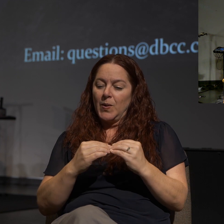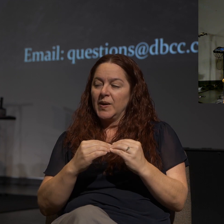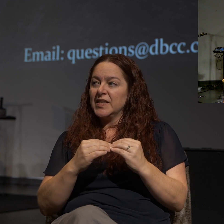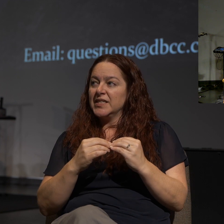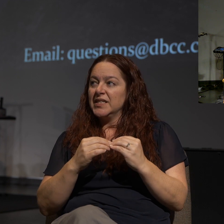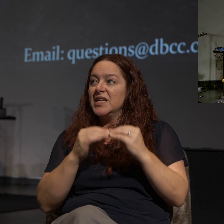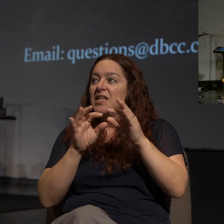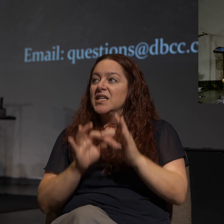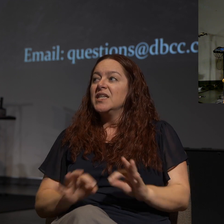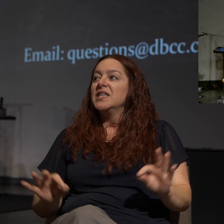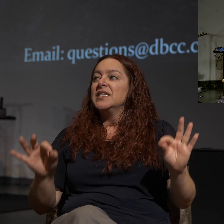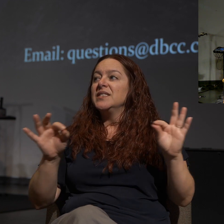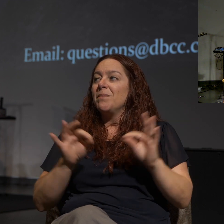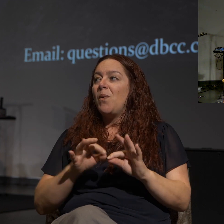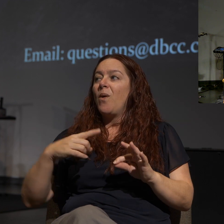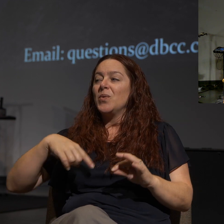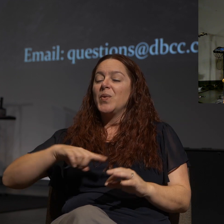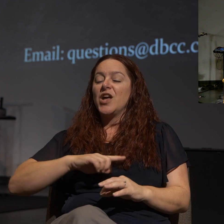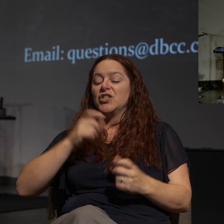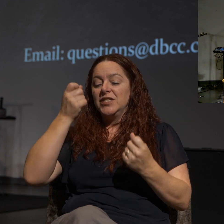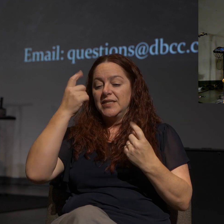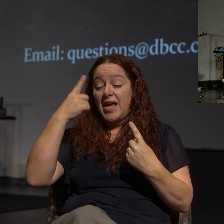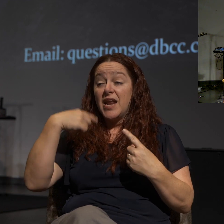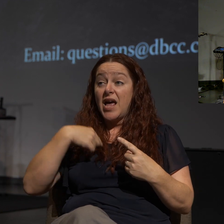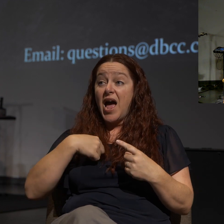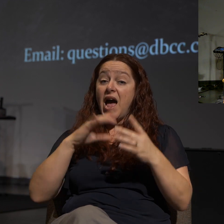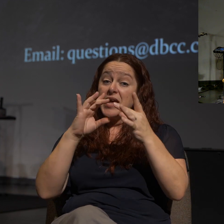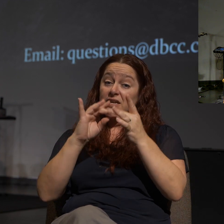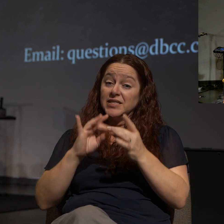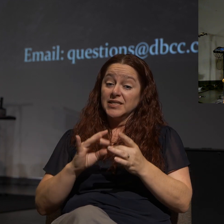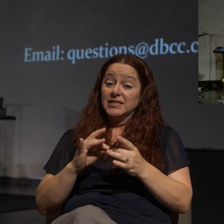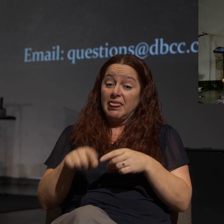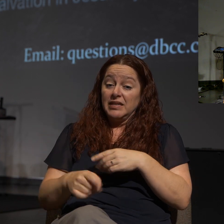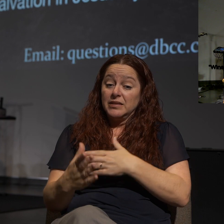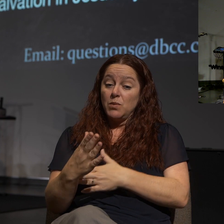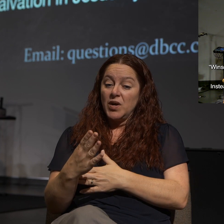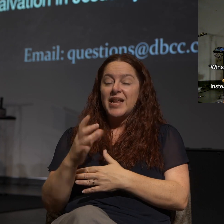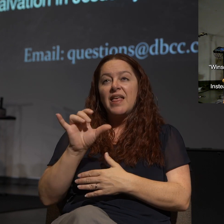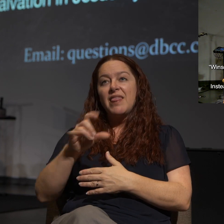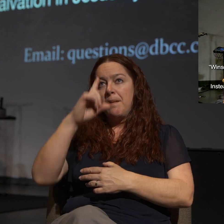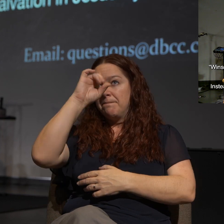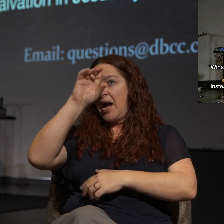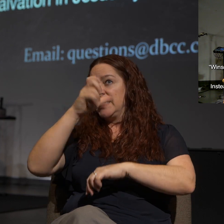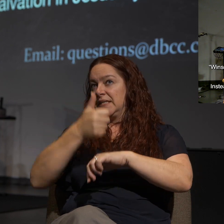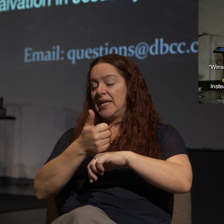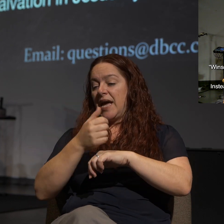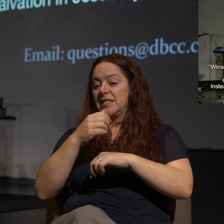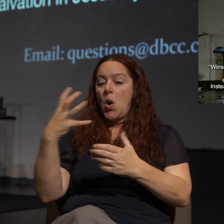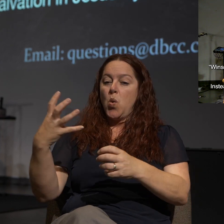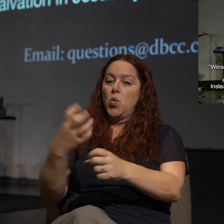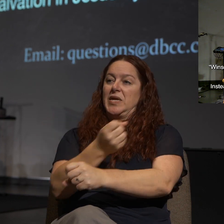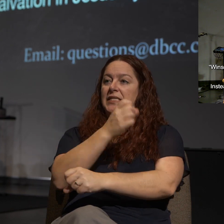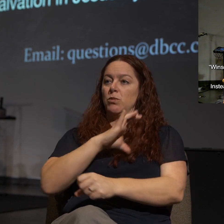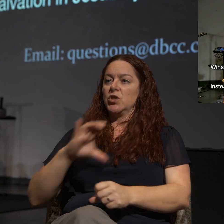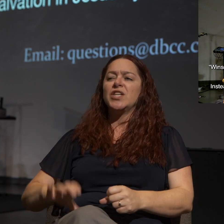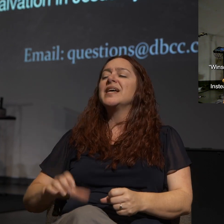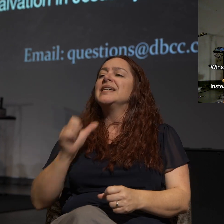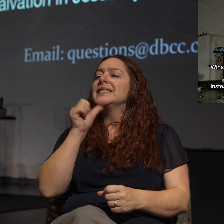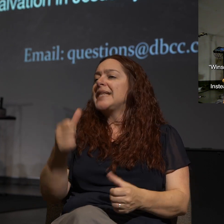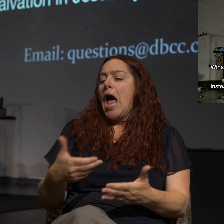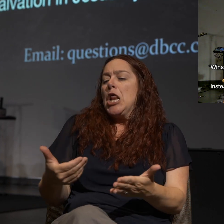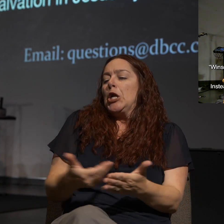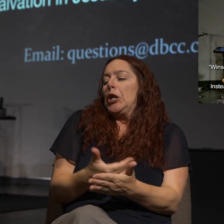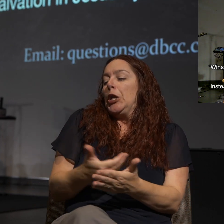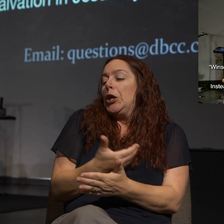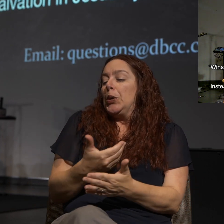It's important that we understand that what I've shared this morning, this winsome Christianity mindset, this is not just a new trendy